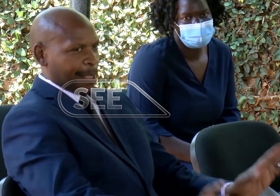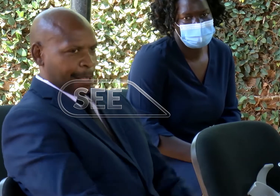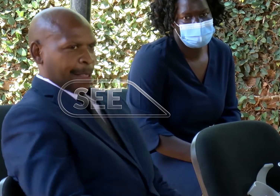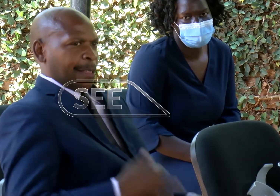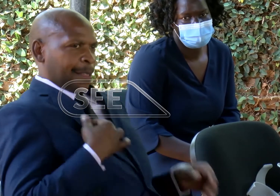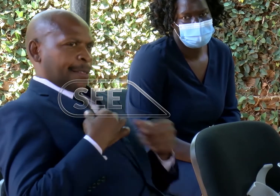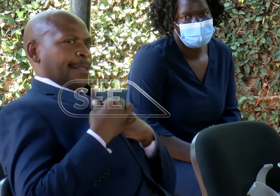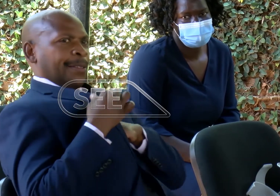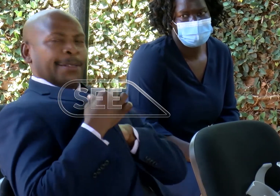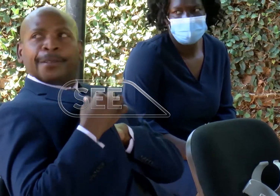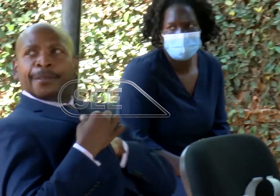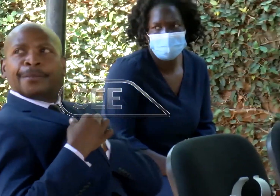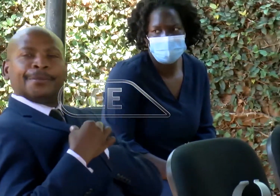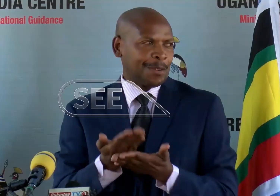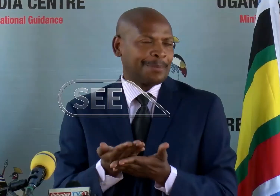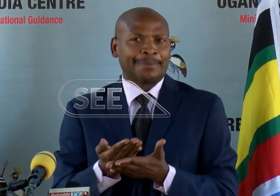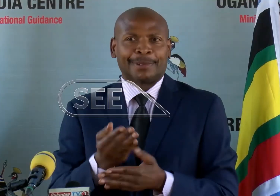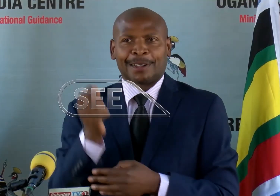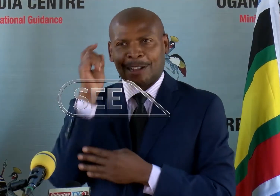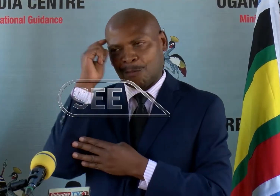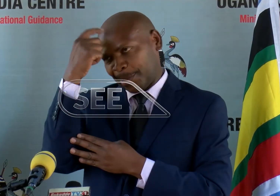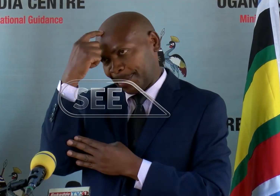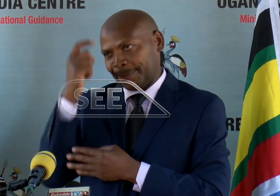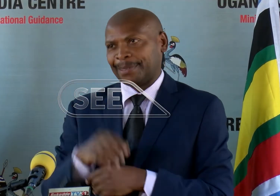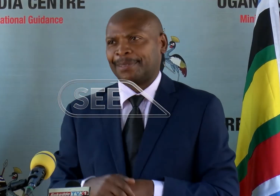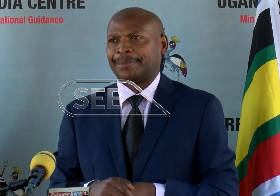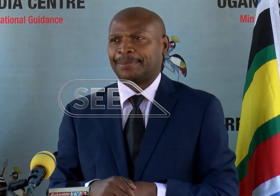challenges the government for neglect. I am repressing government.